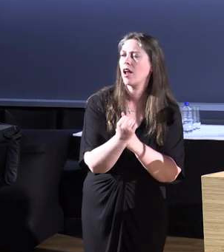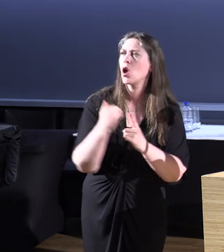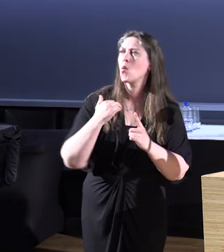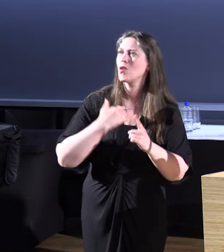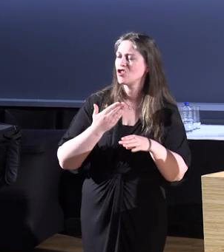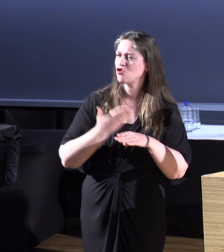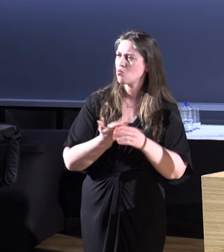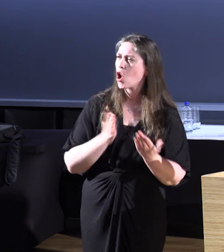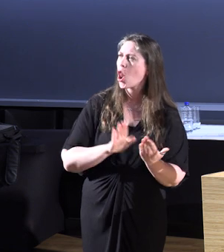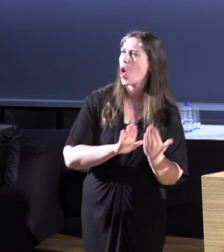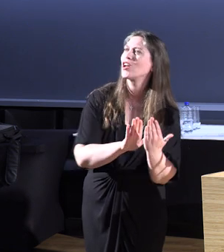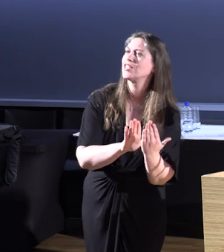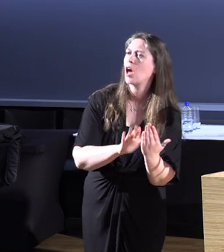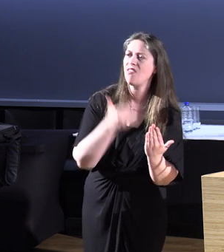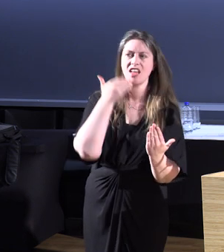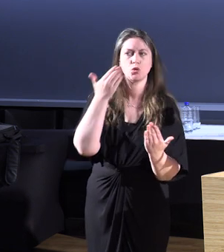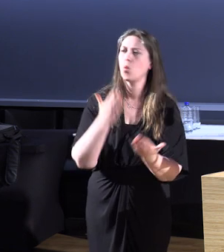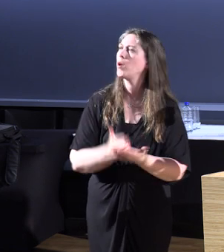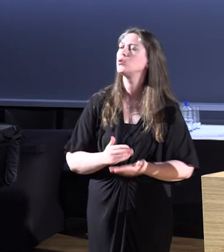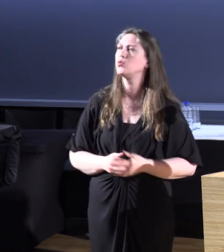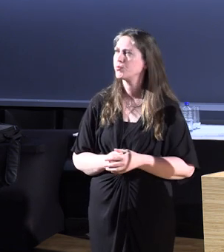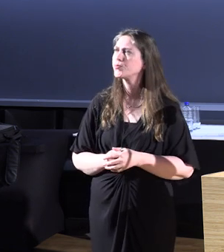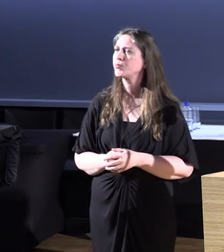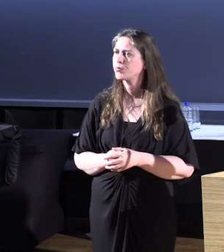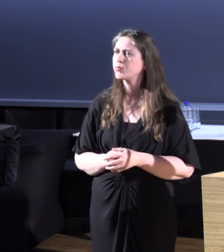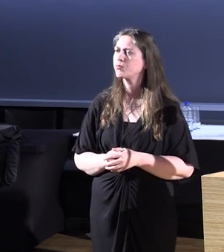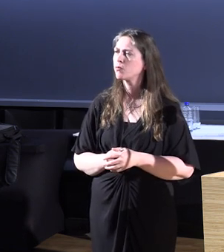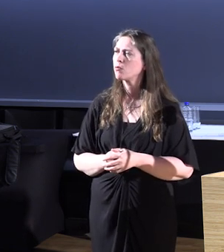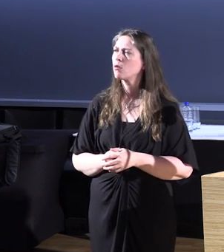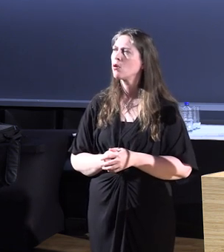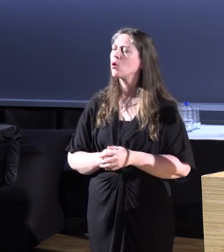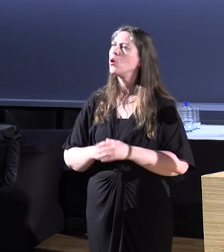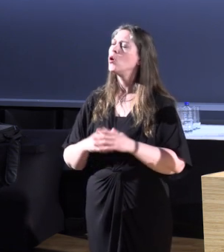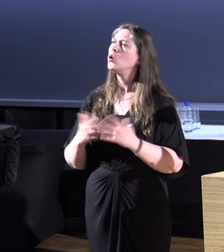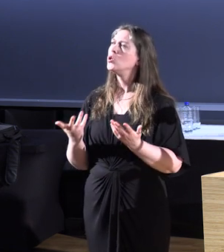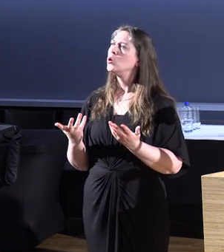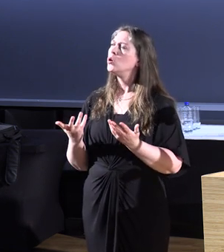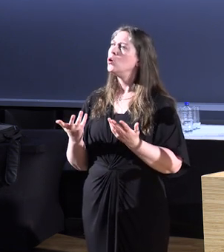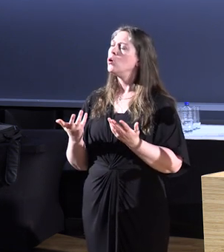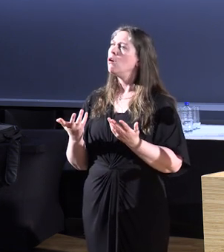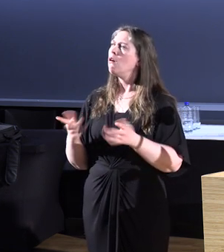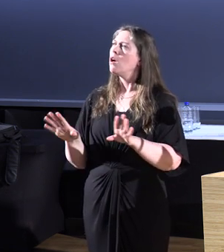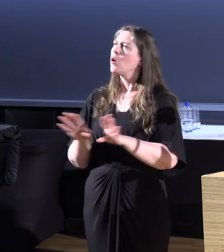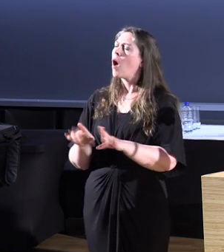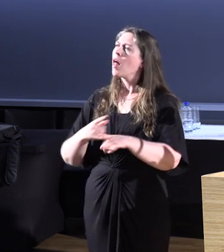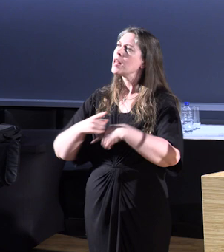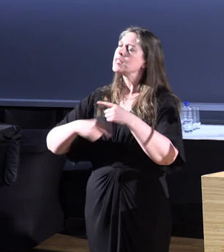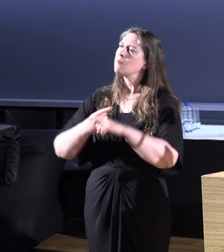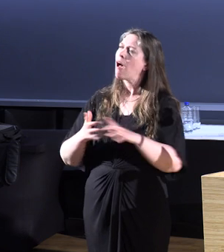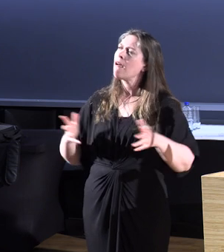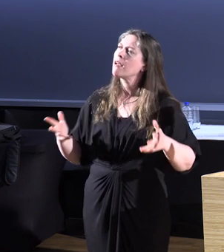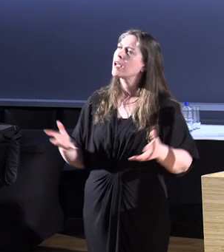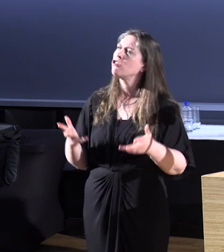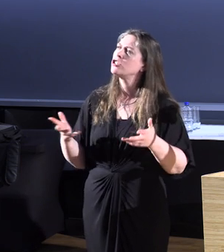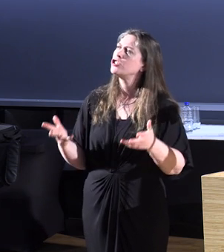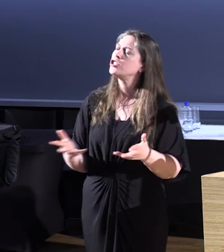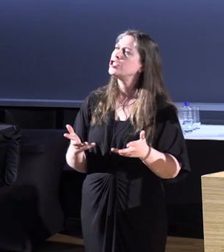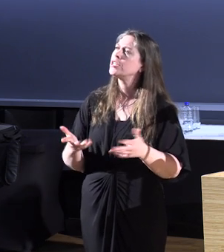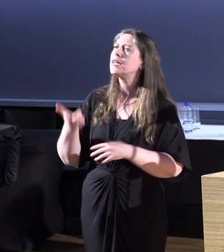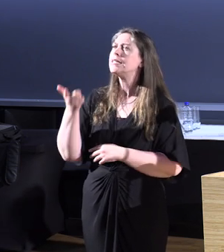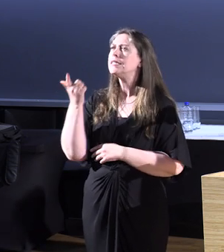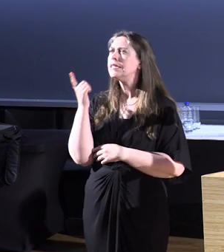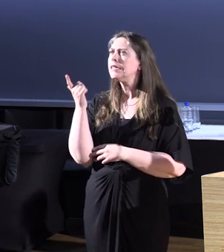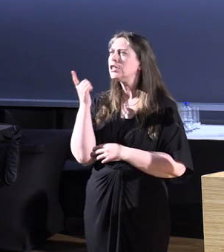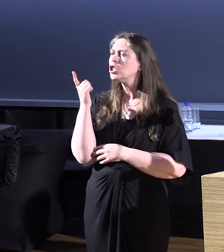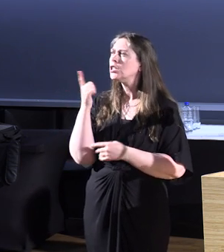have to work with in all these cases. And so, but it's about also encouraging teachers